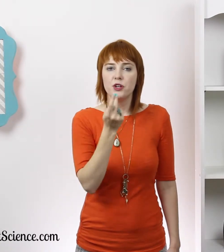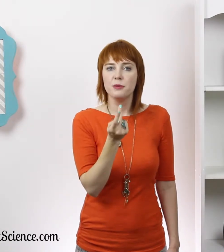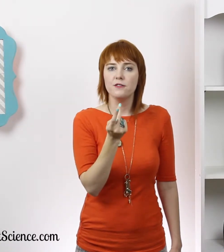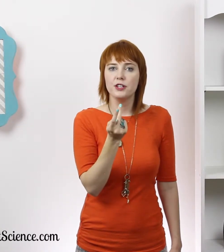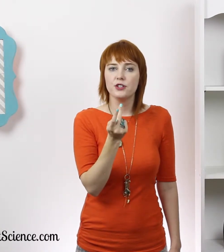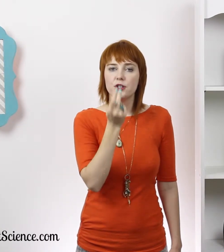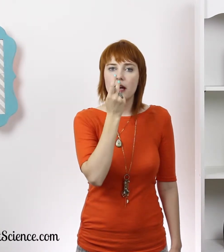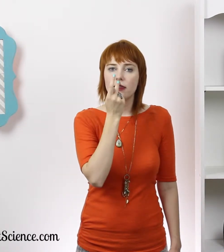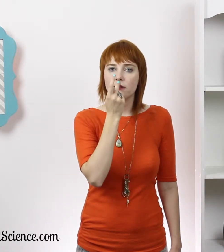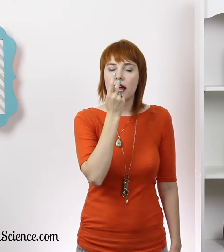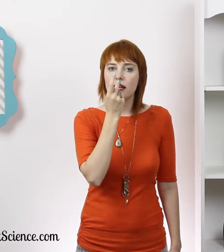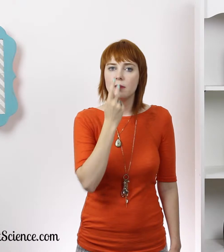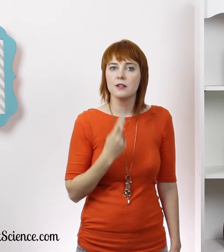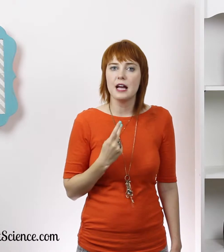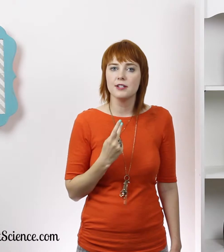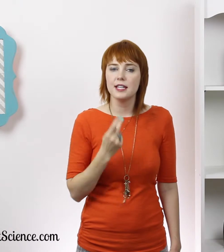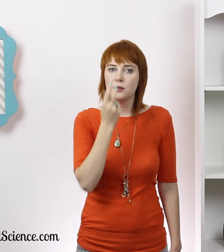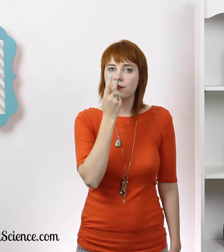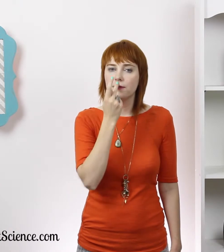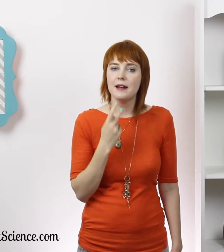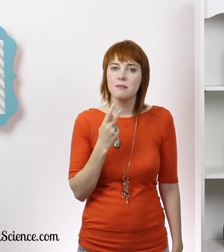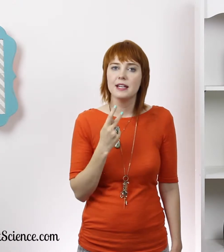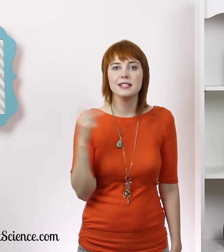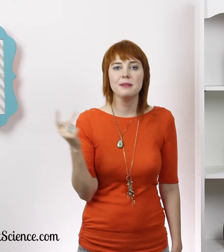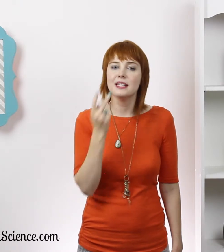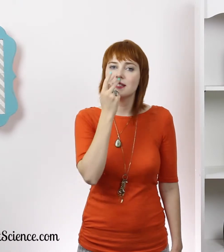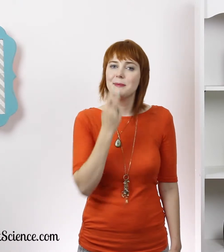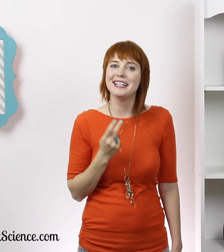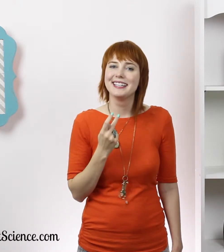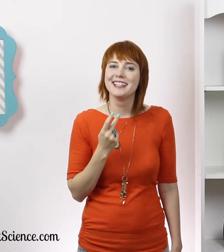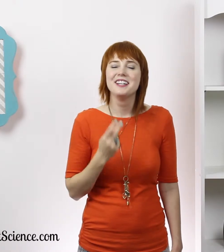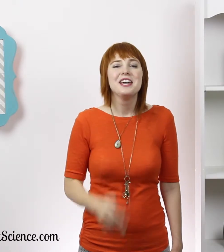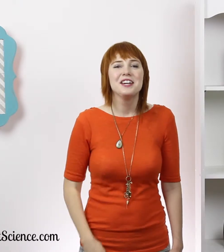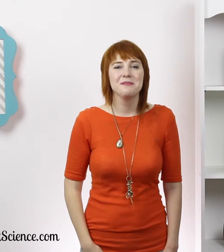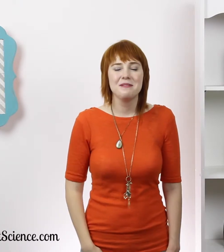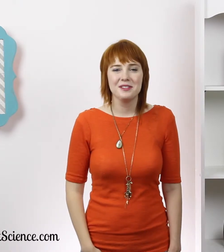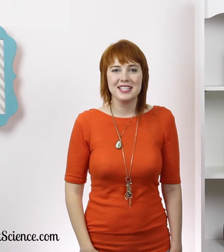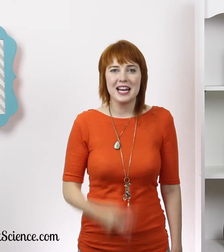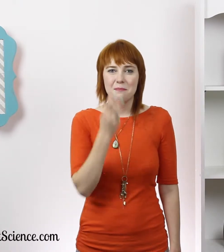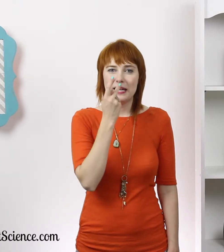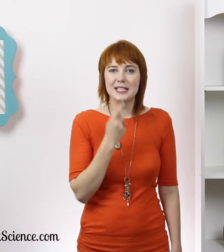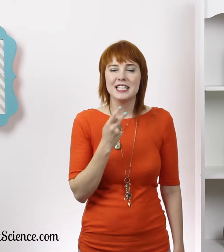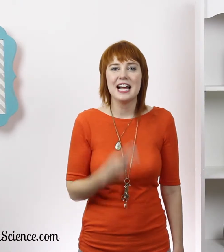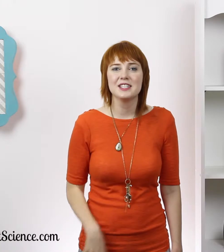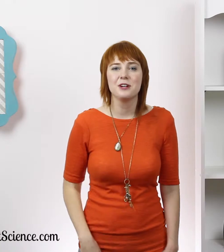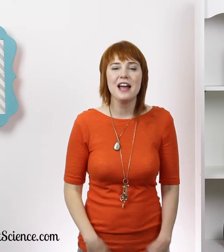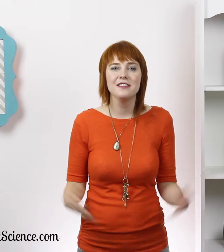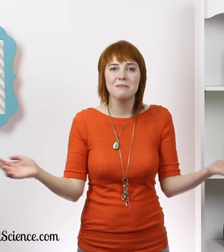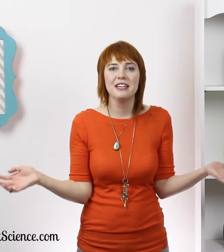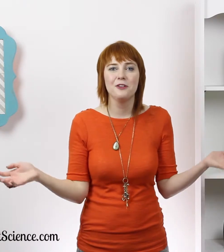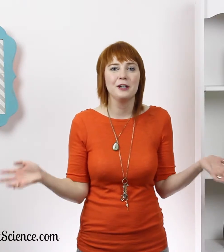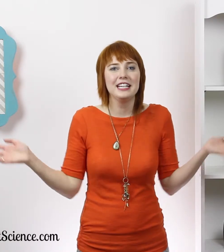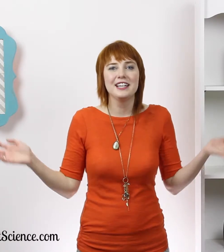middle. You put your middle finger to your mouth like red and pull it down just like you would for red, but it's a P because it's pink. If your baby learns the sign pink, she can